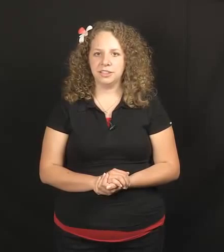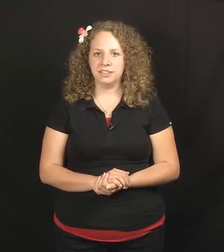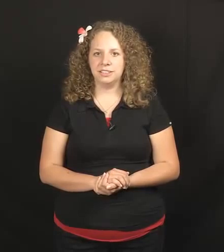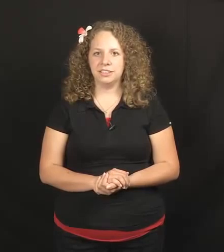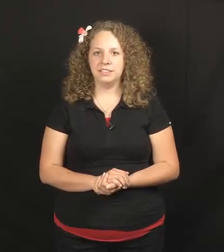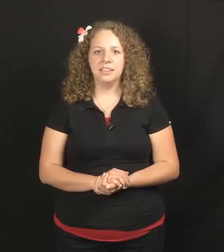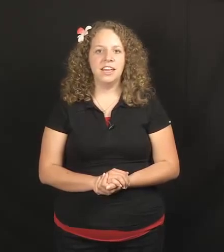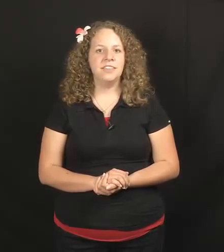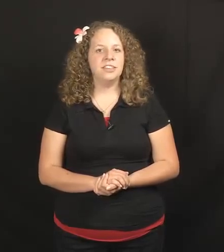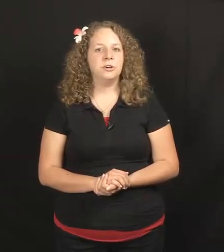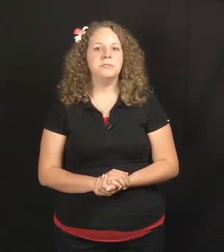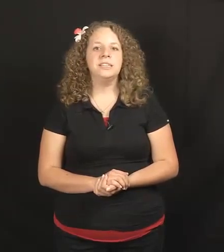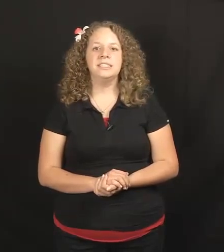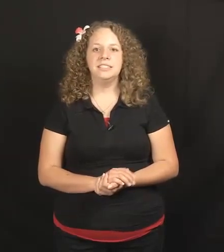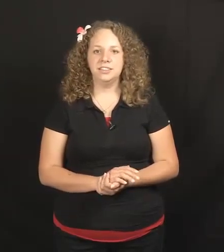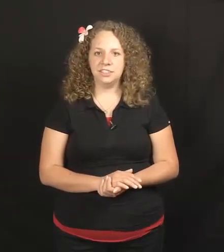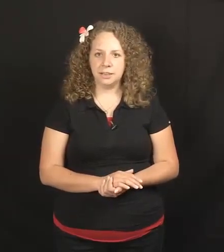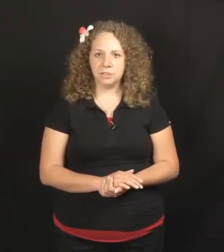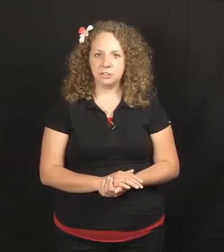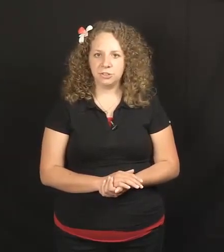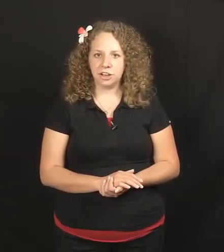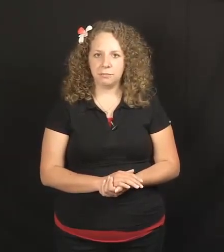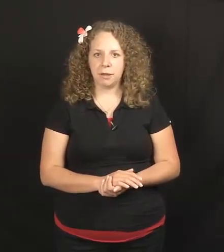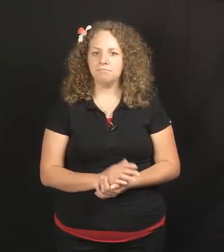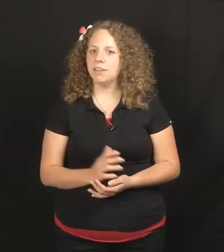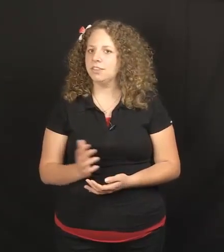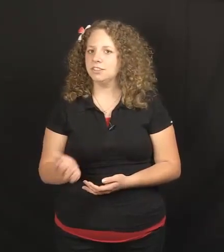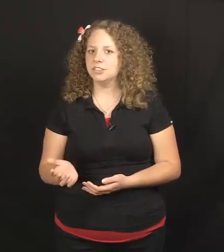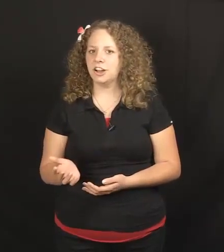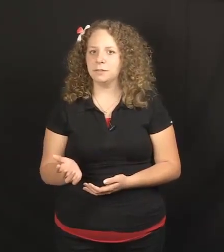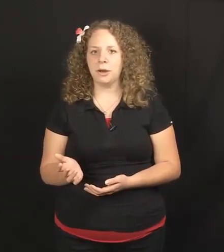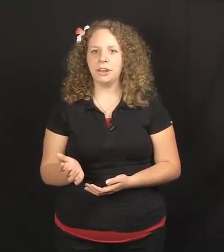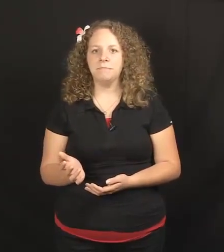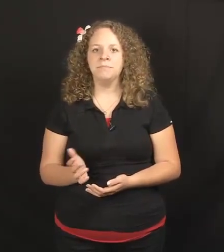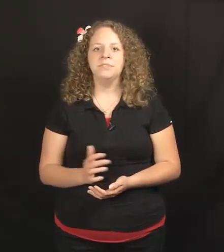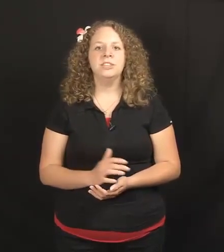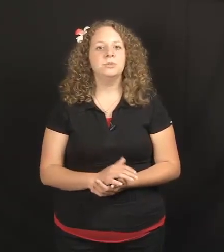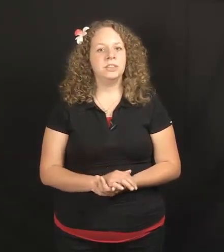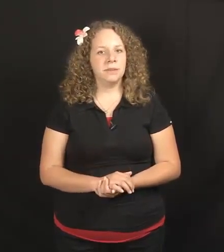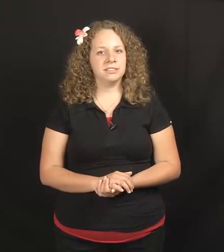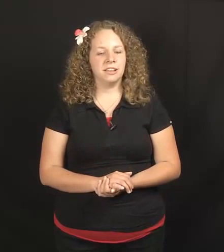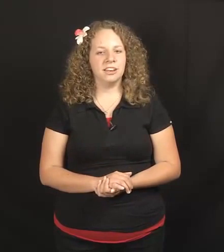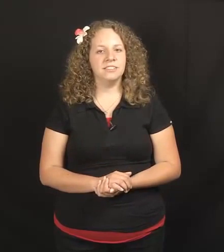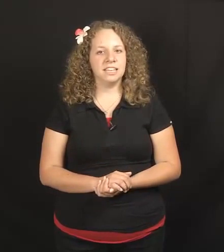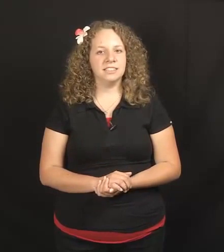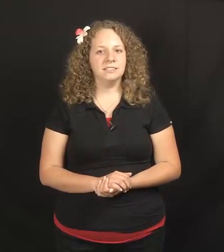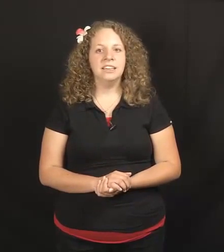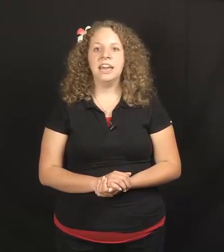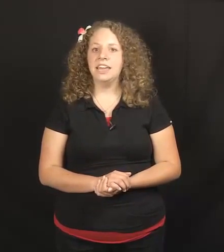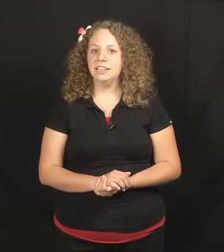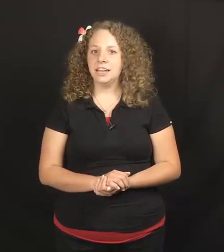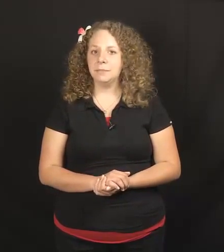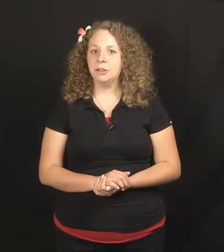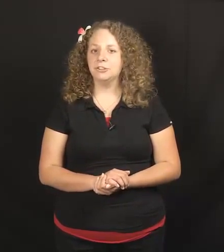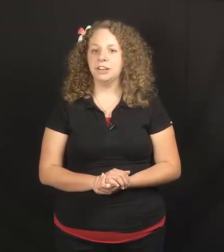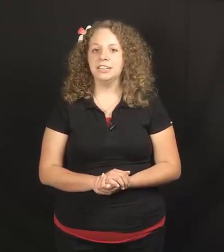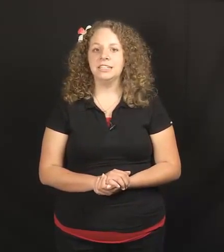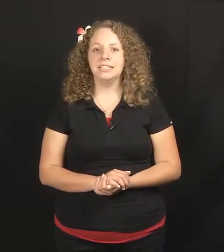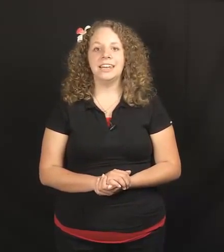sentences, and they told me to state the subject we're talking about and then to talk about it. This really makes a lot of sense. Any time that you're trying to decide